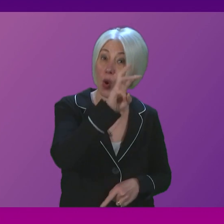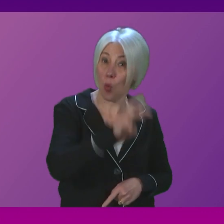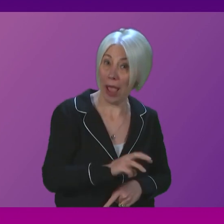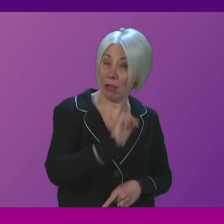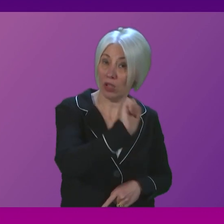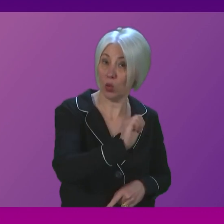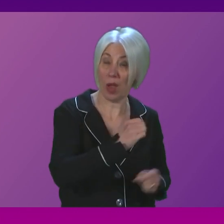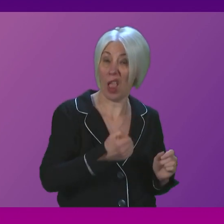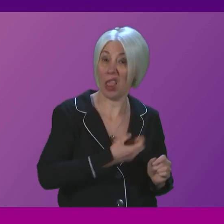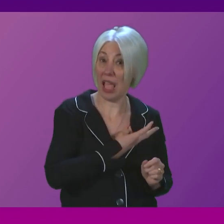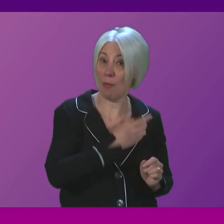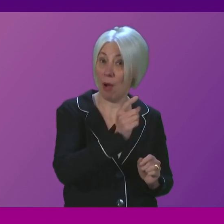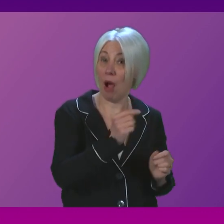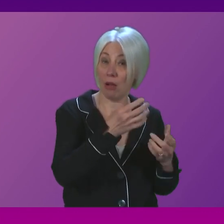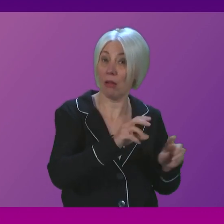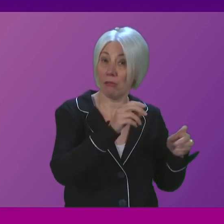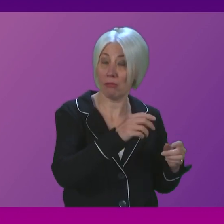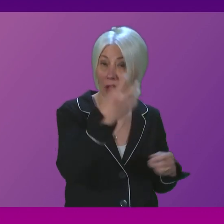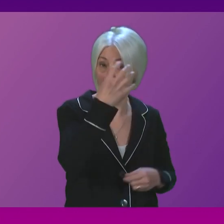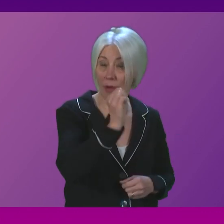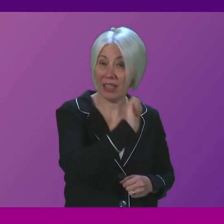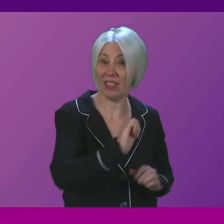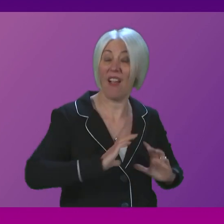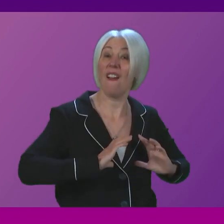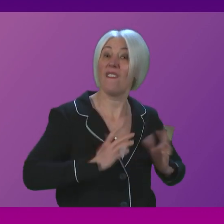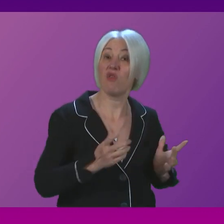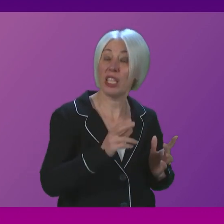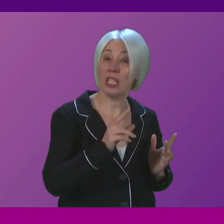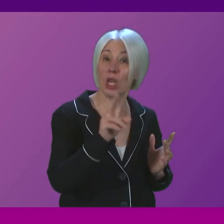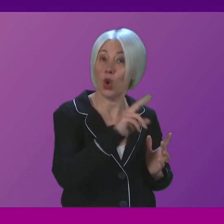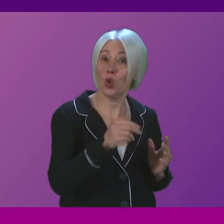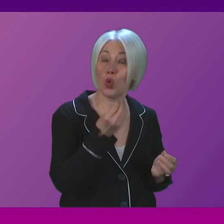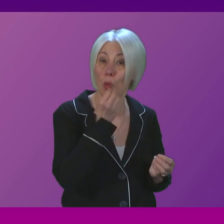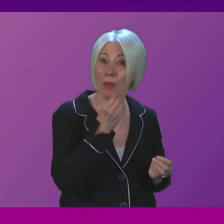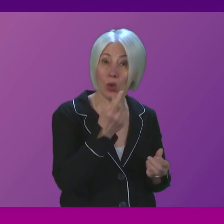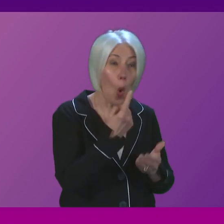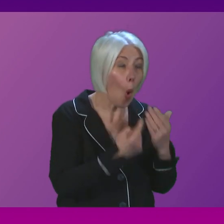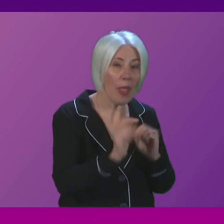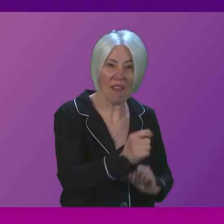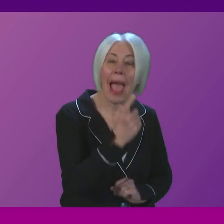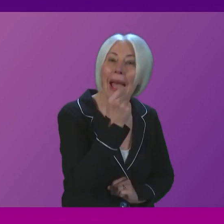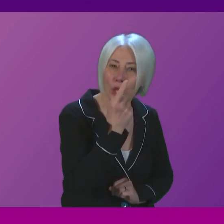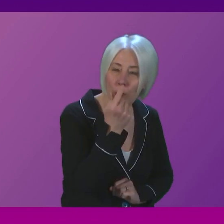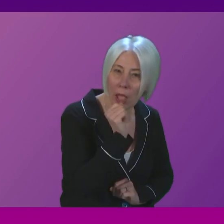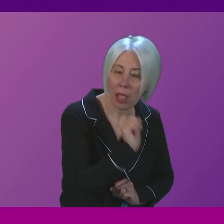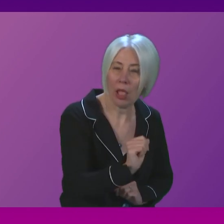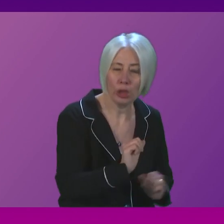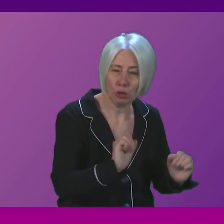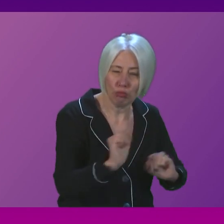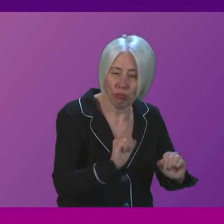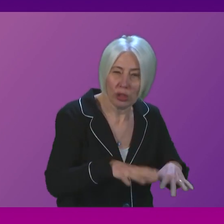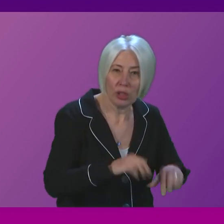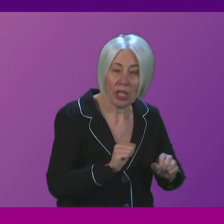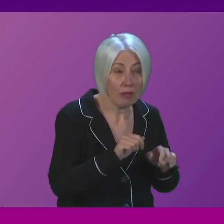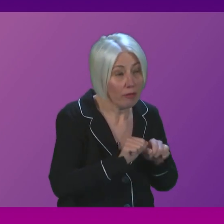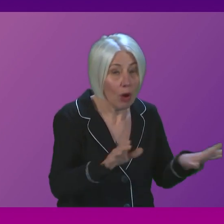in government free school meal provision is entirely based on eligibility they've just started work for universal provision